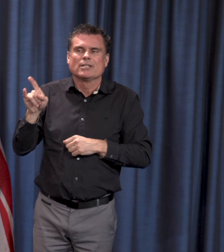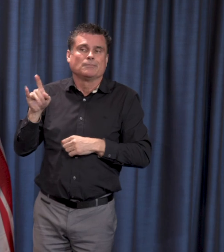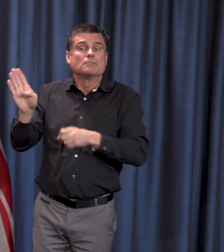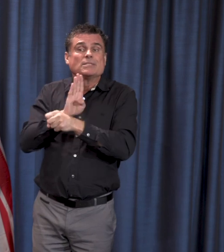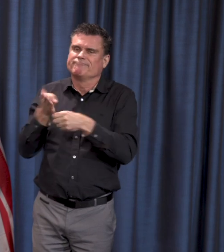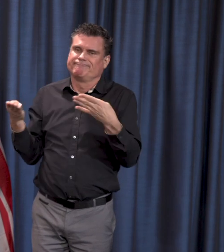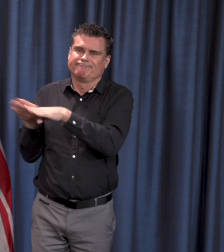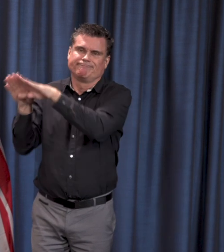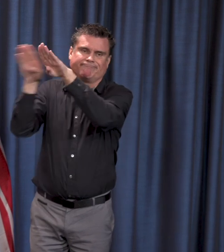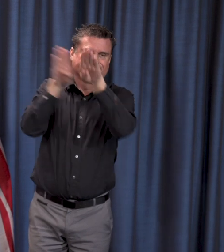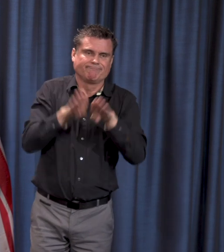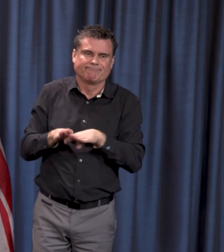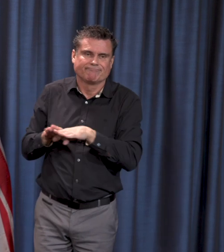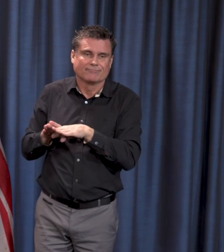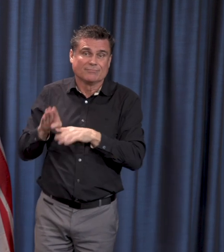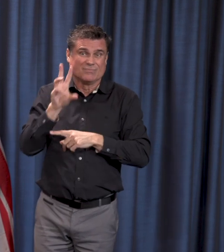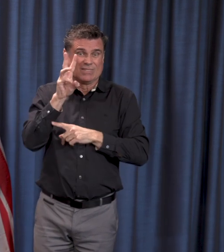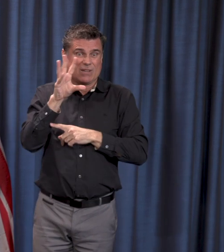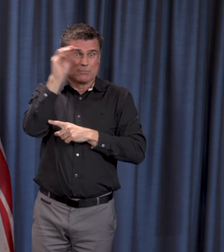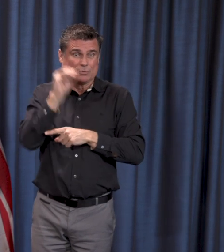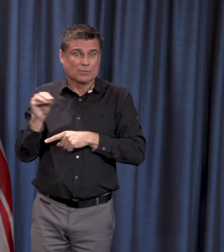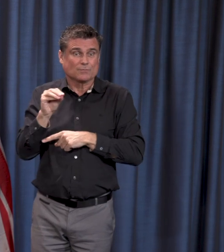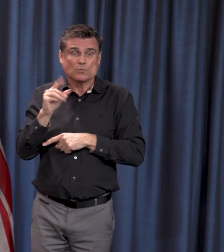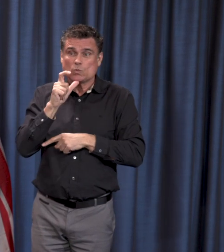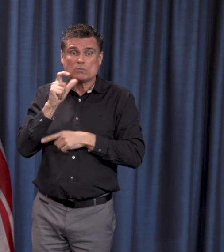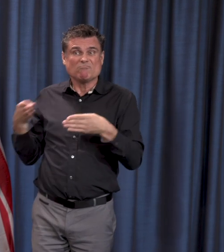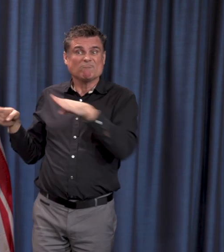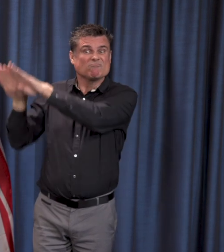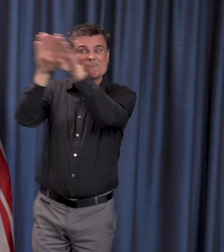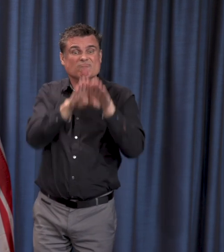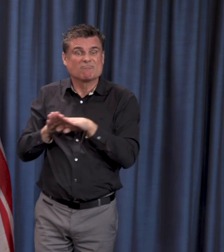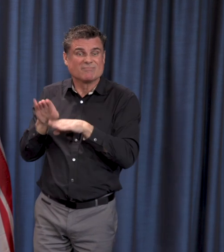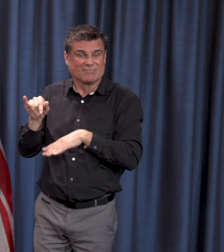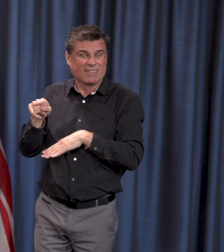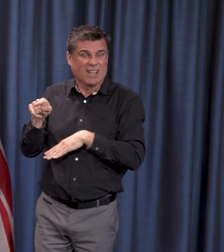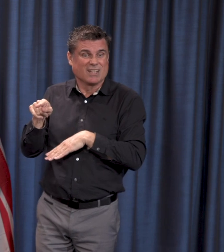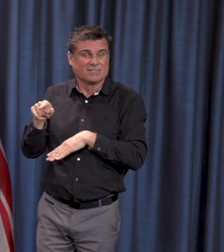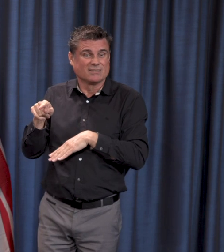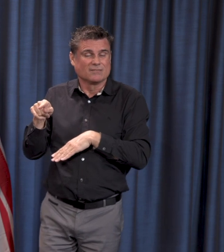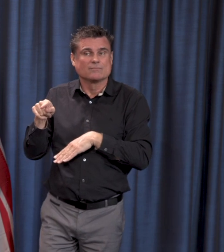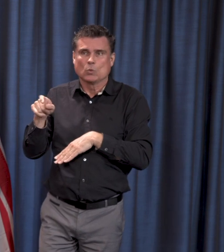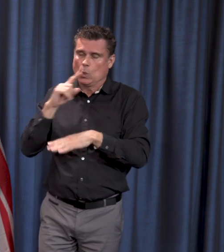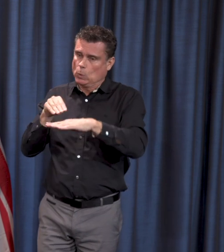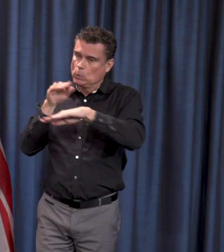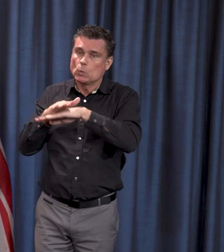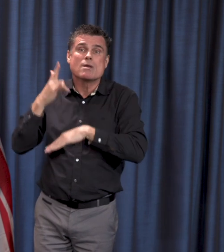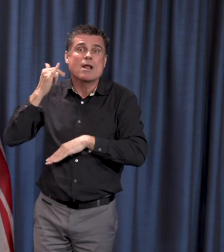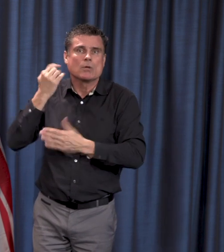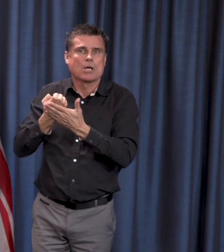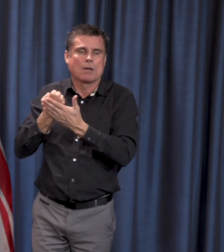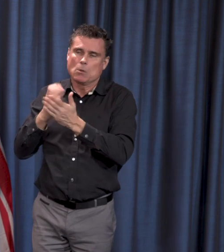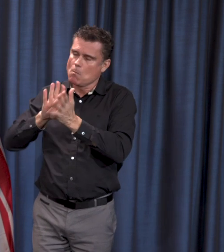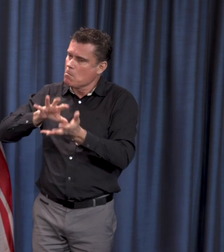65 percent of the GDP of California, so just to put it in context, we absolutely need the food and the